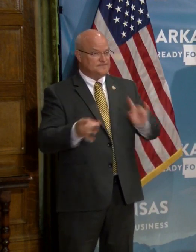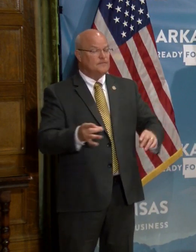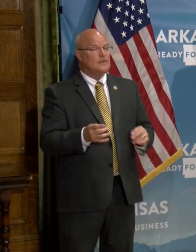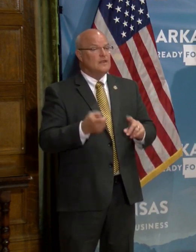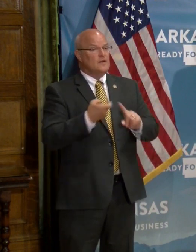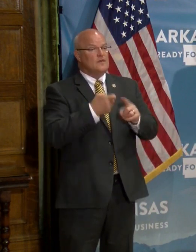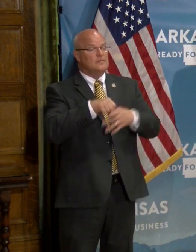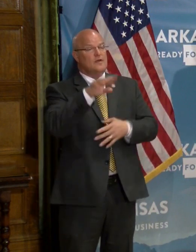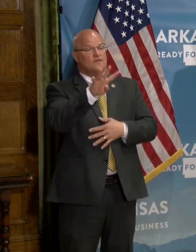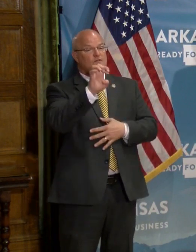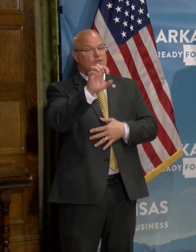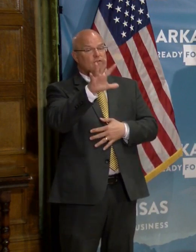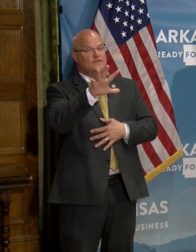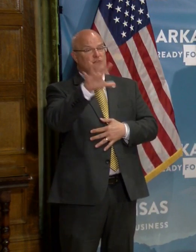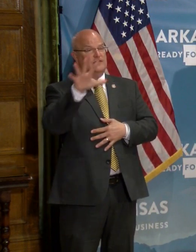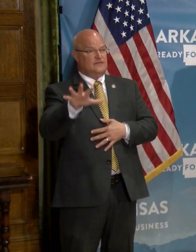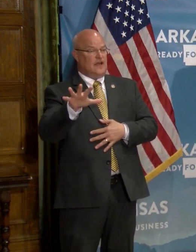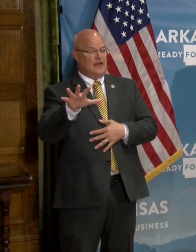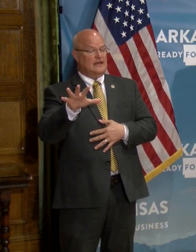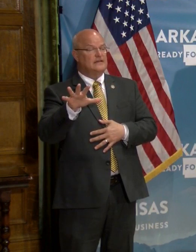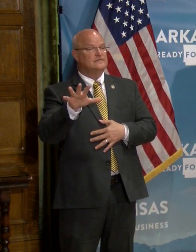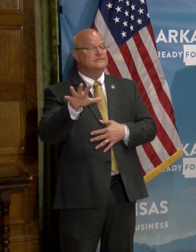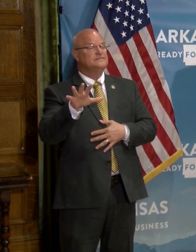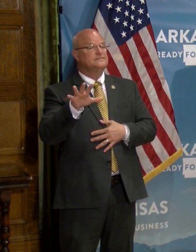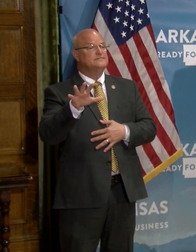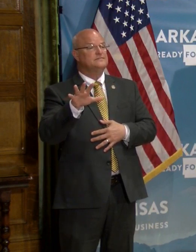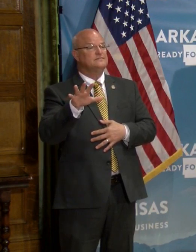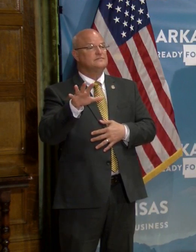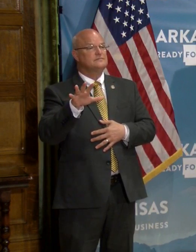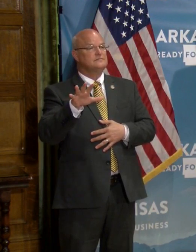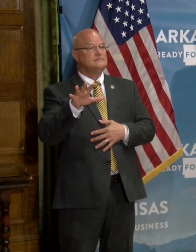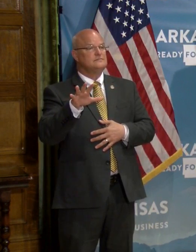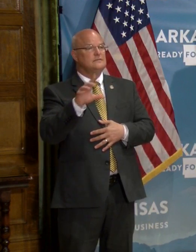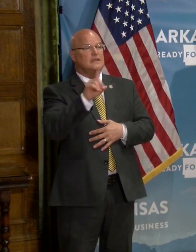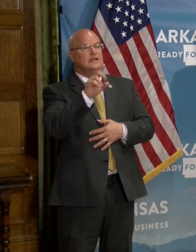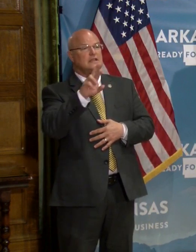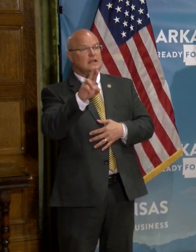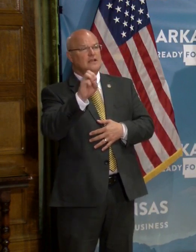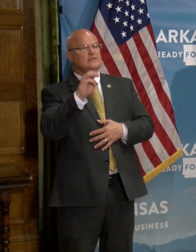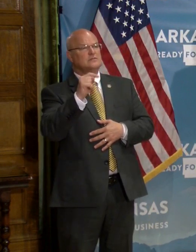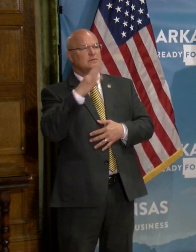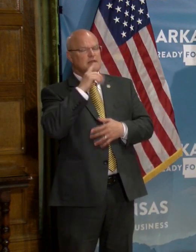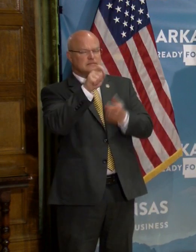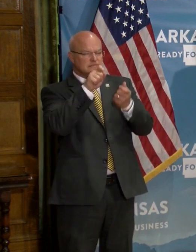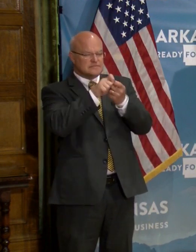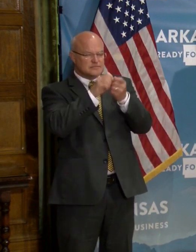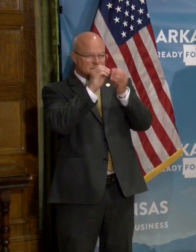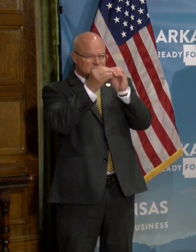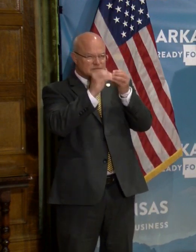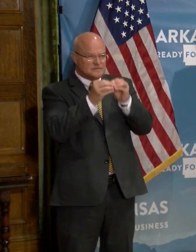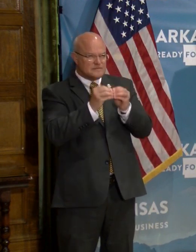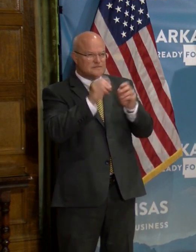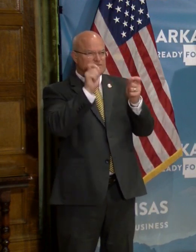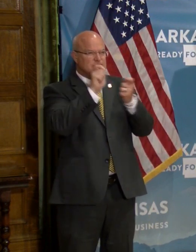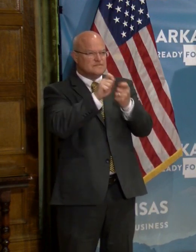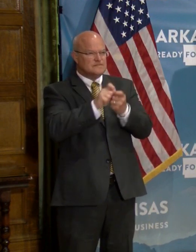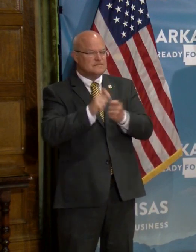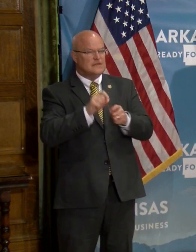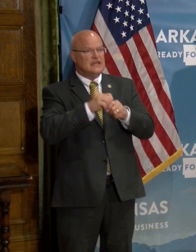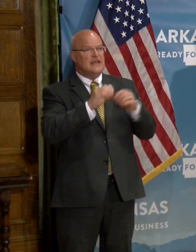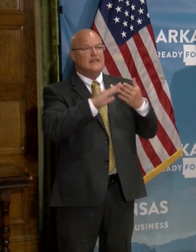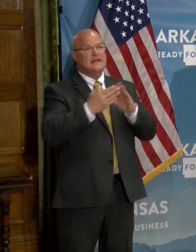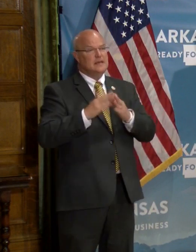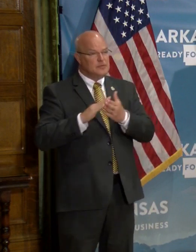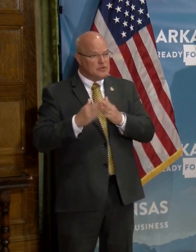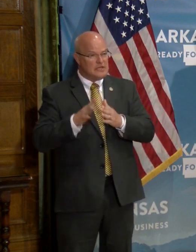Of those 455, Dr. Smith will give the exact numbers in terms of those in the